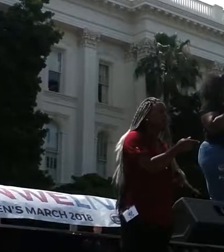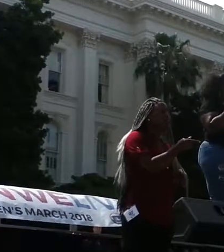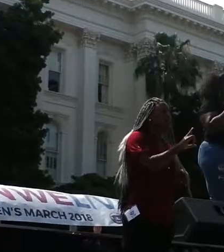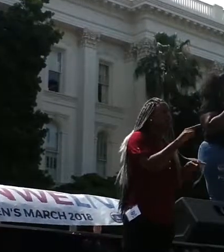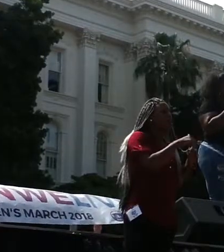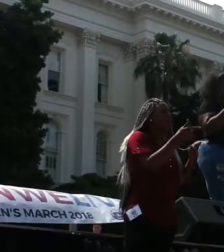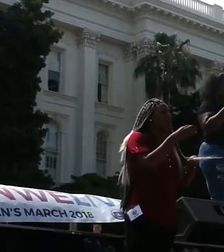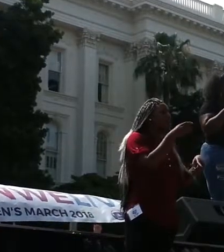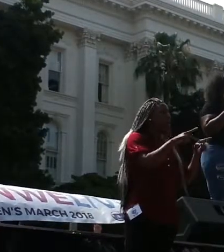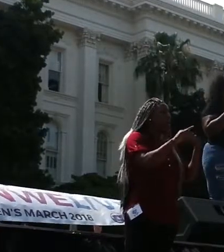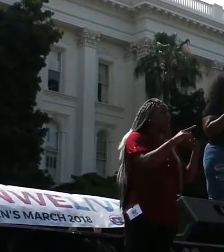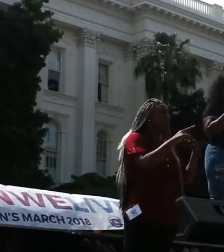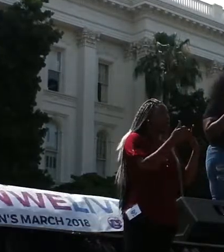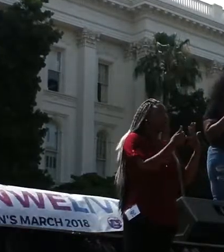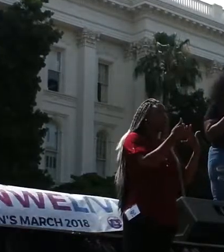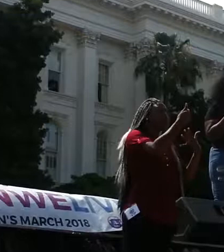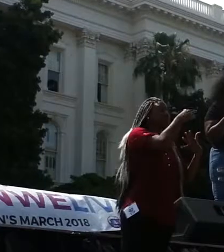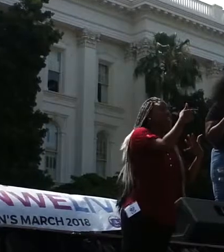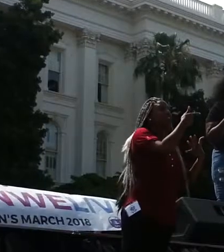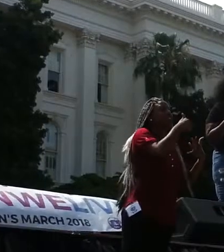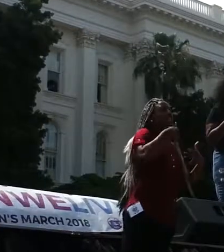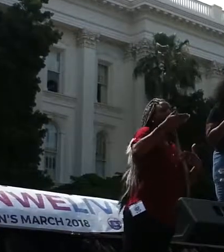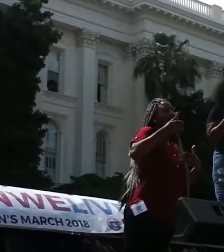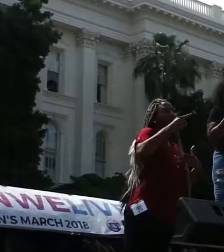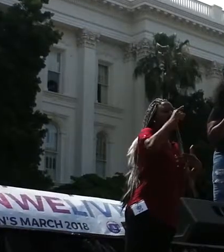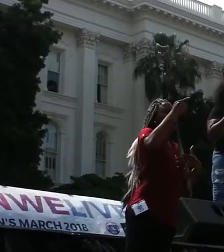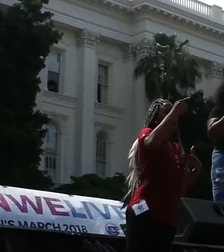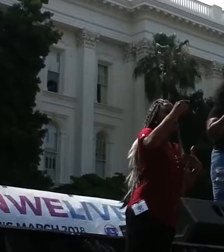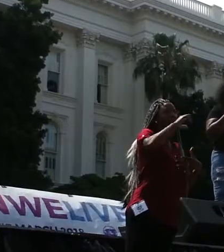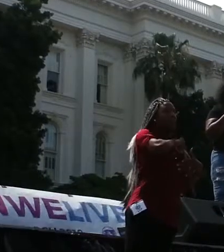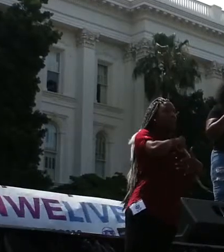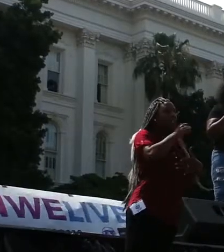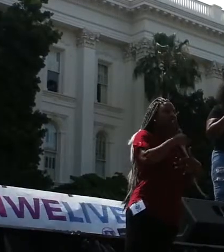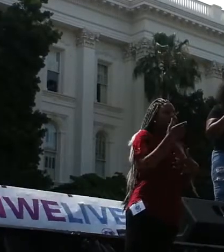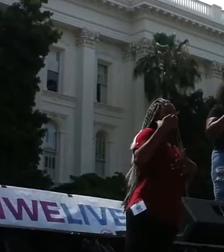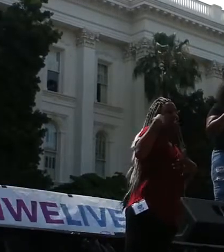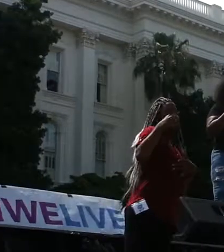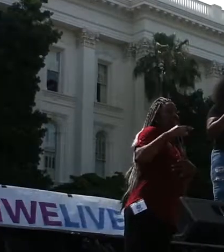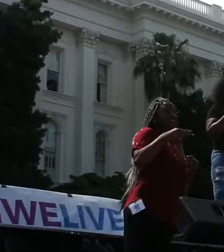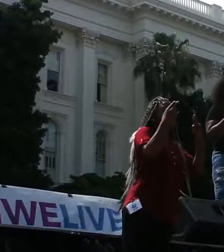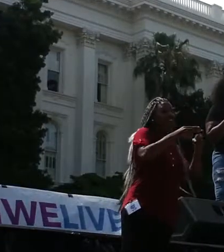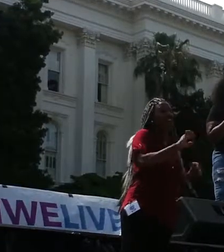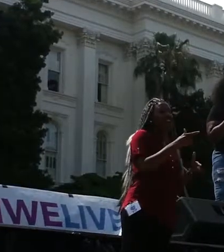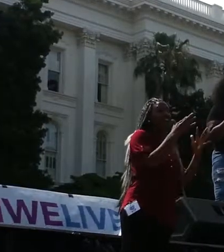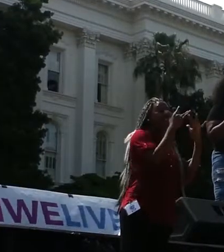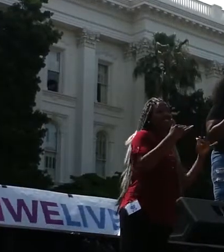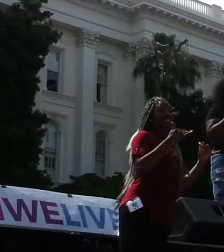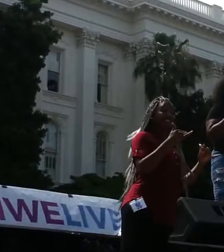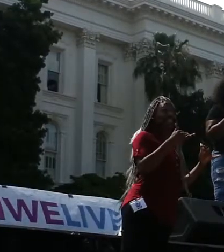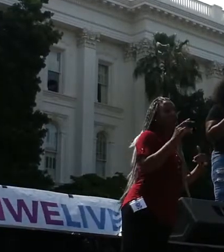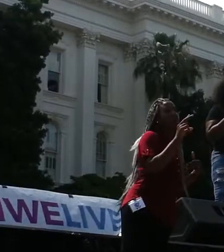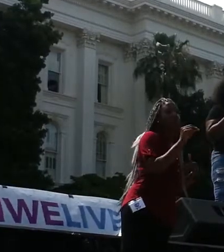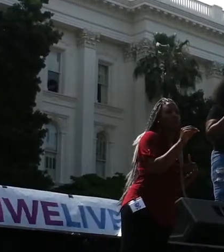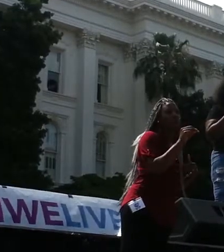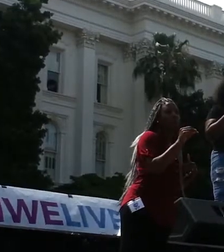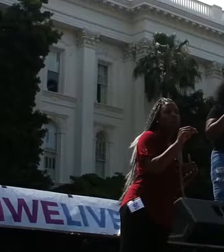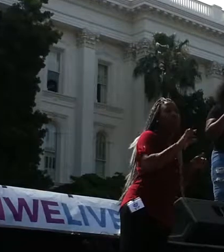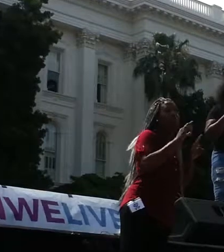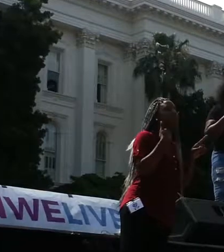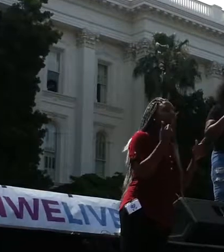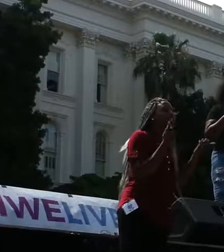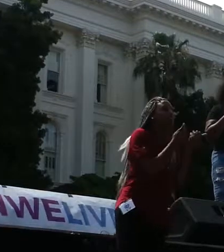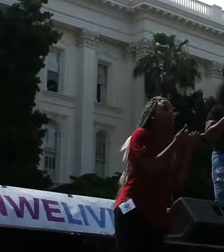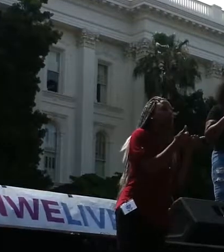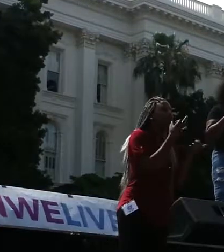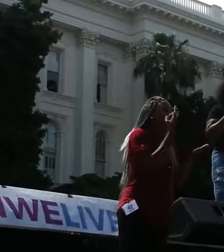here in Sacramento hire black police chiefs and call it diversity. When in actuality it perpetuates the fact